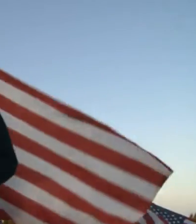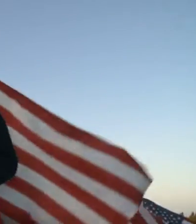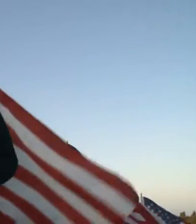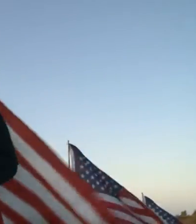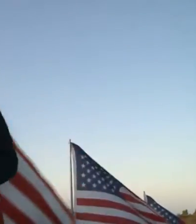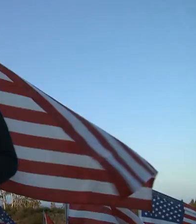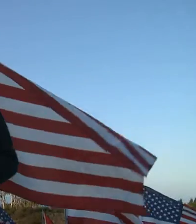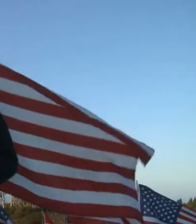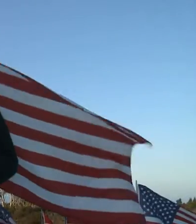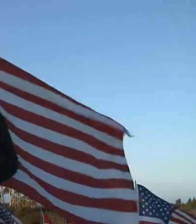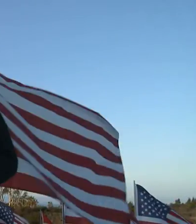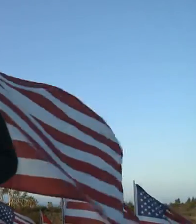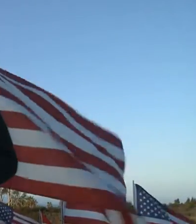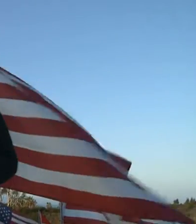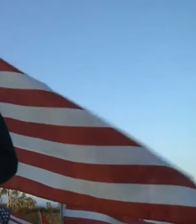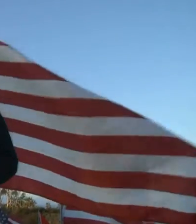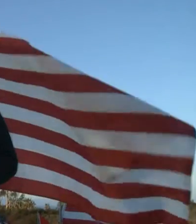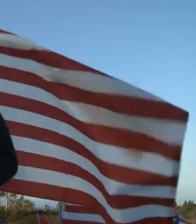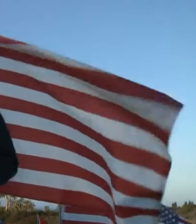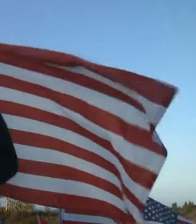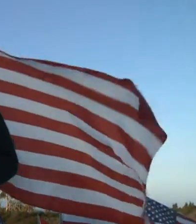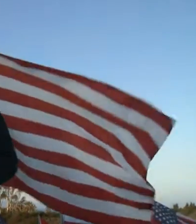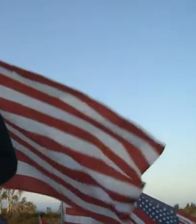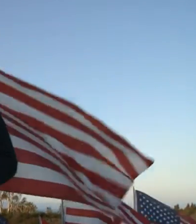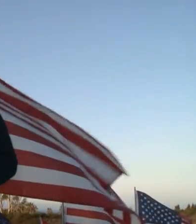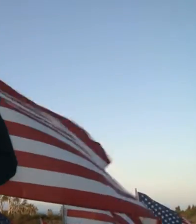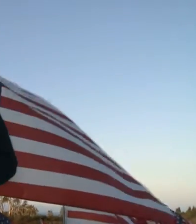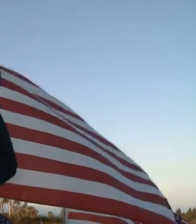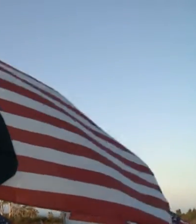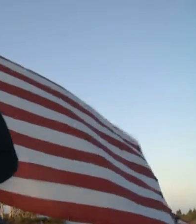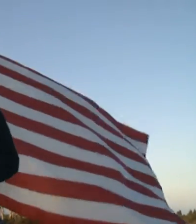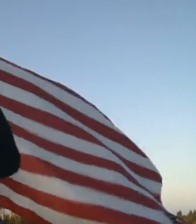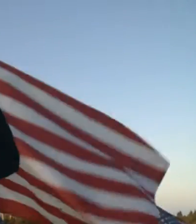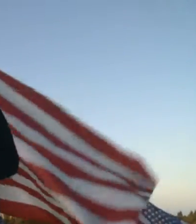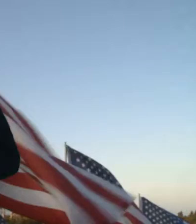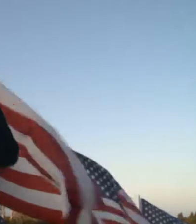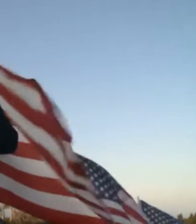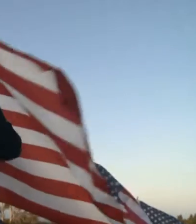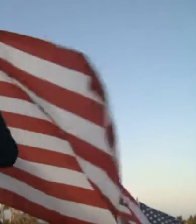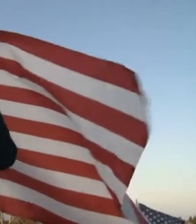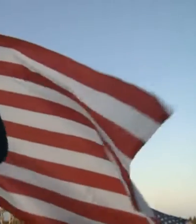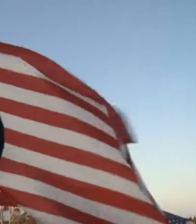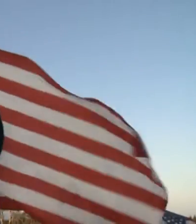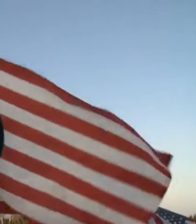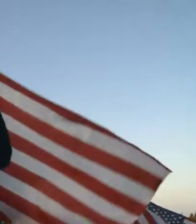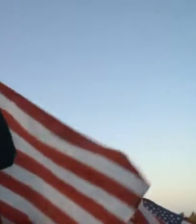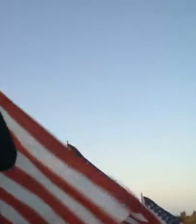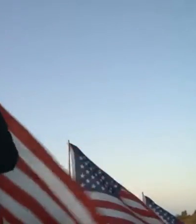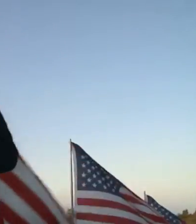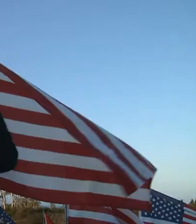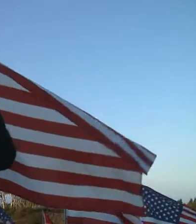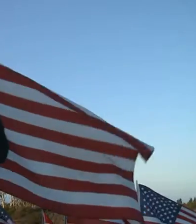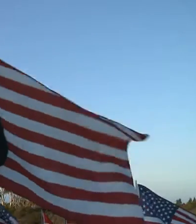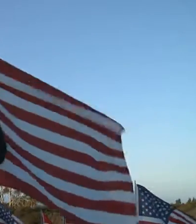I pledge allegiance to the flag of the